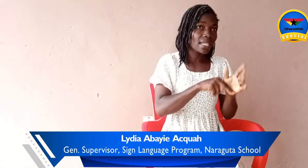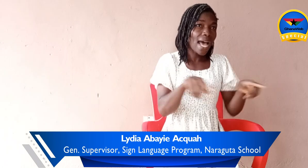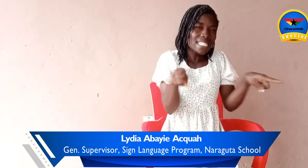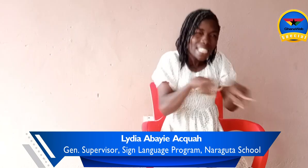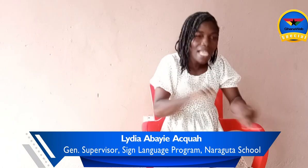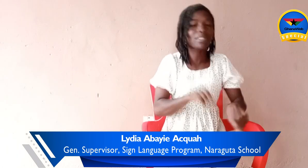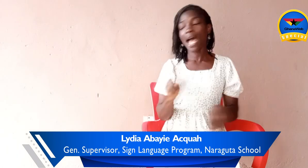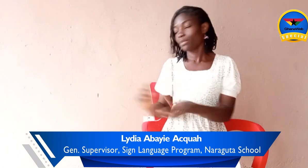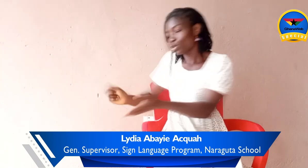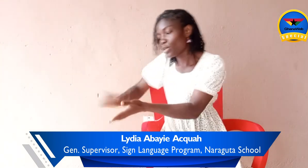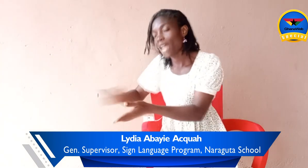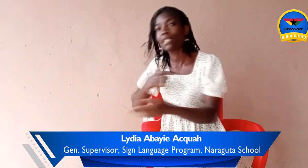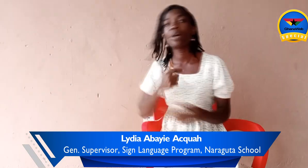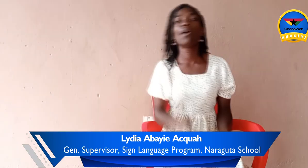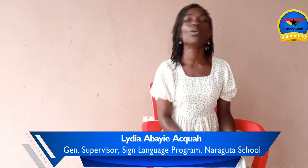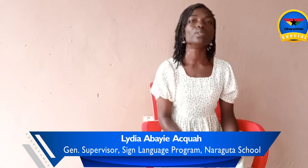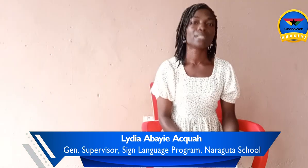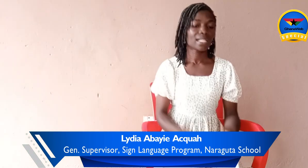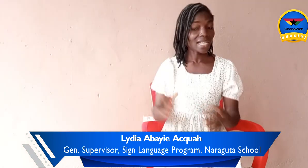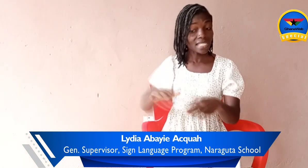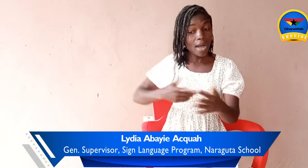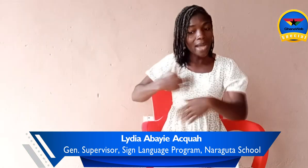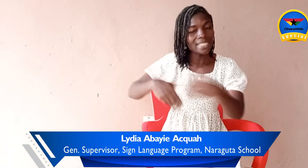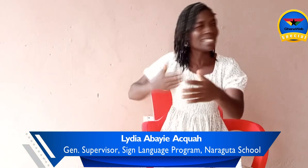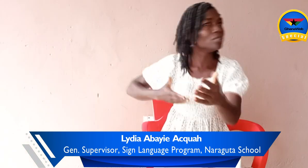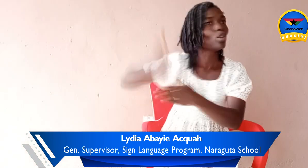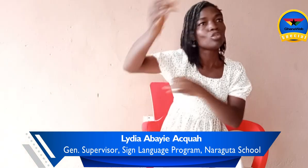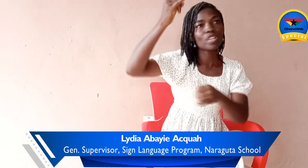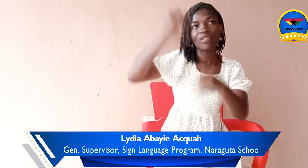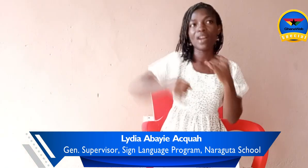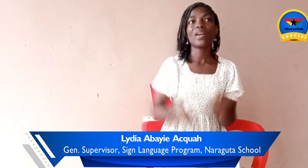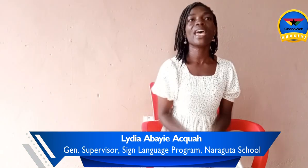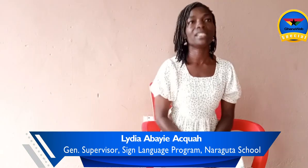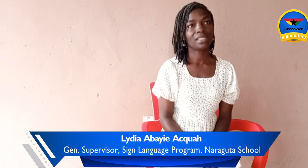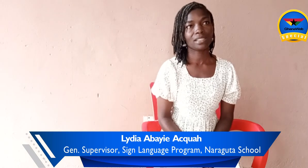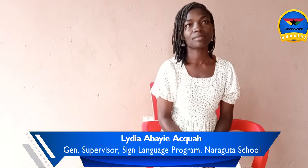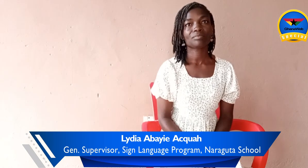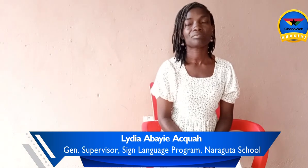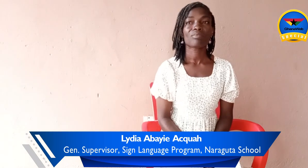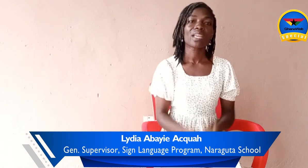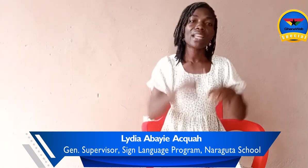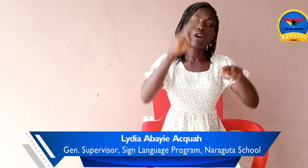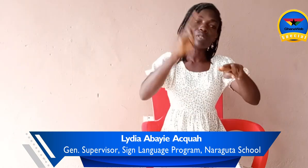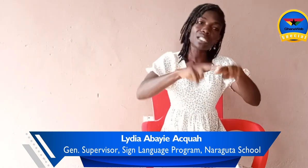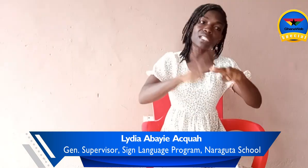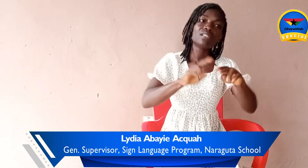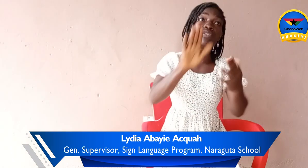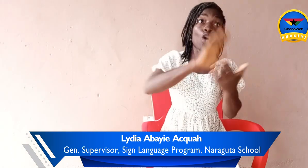At the same time, she will be writing my own. That is how I did it to the very end. And I will be sitting in front